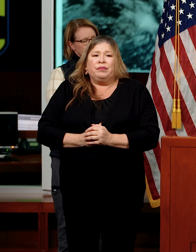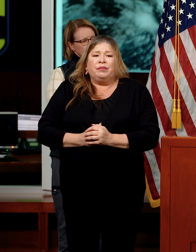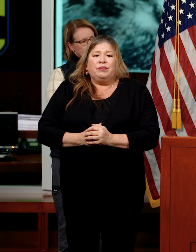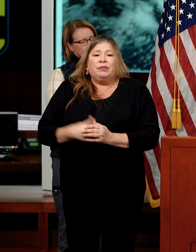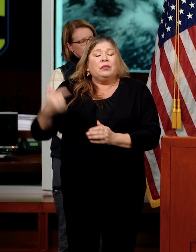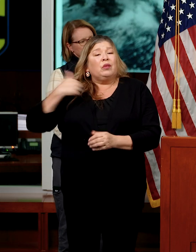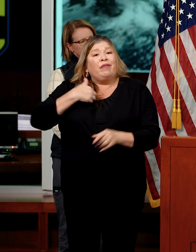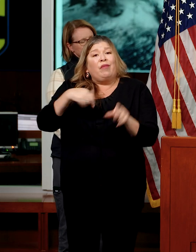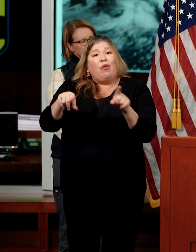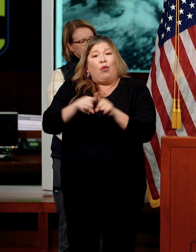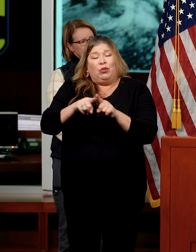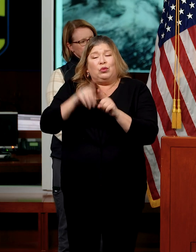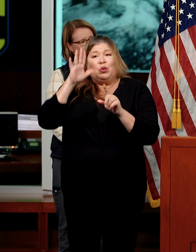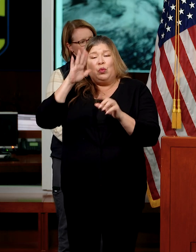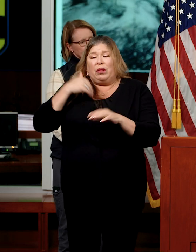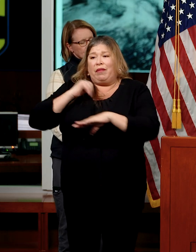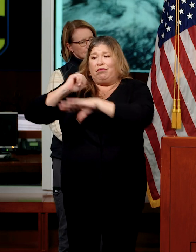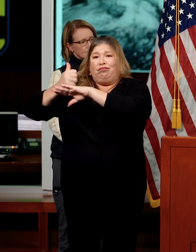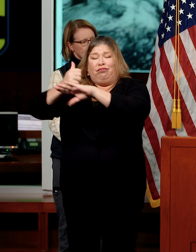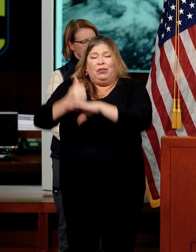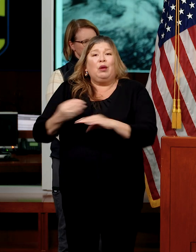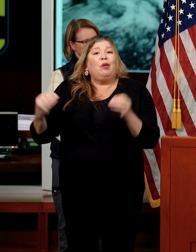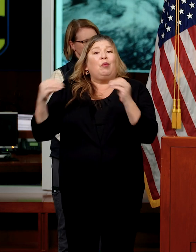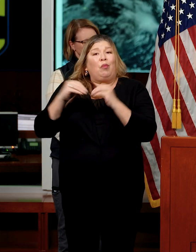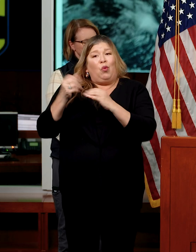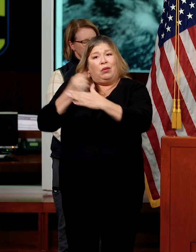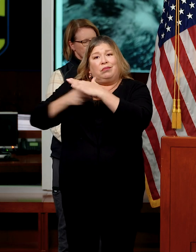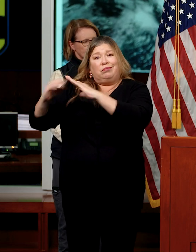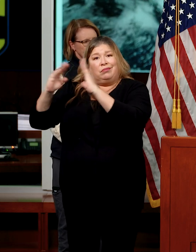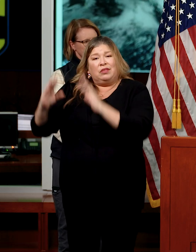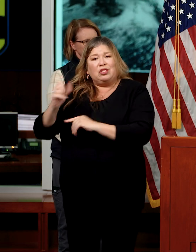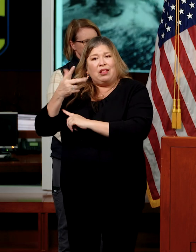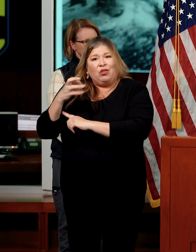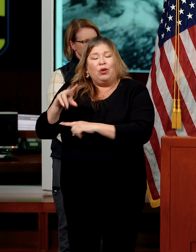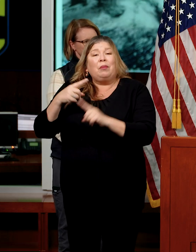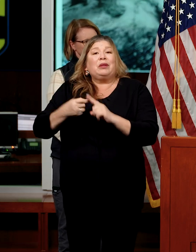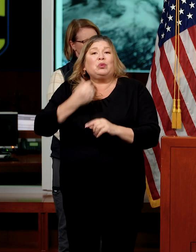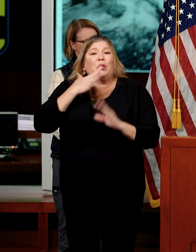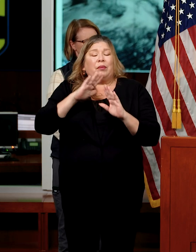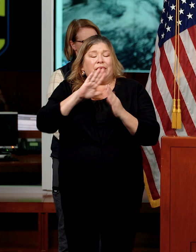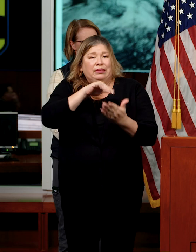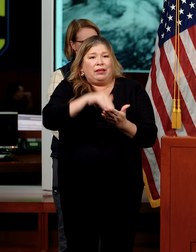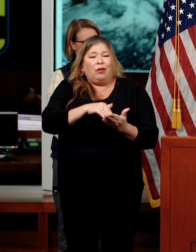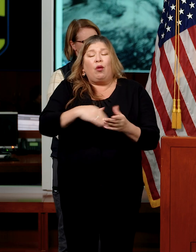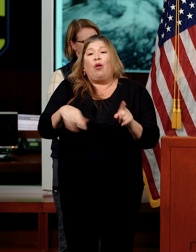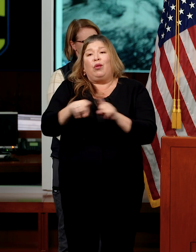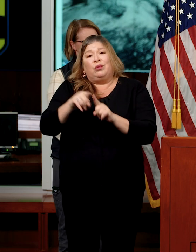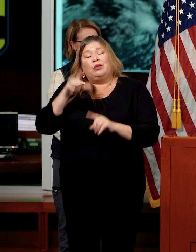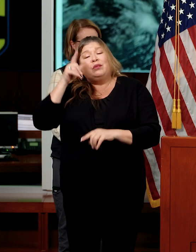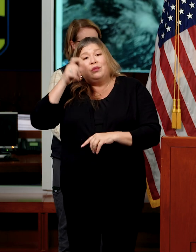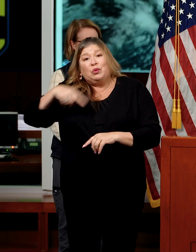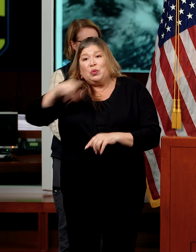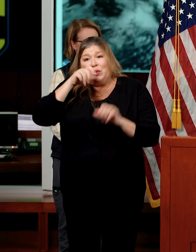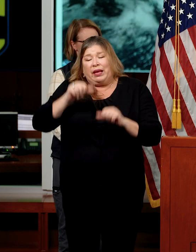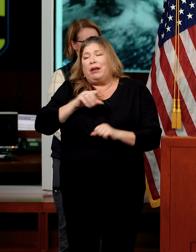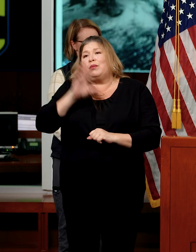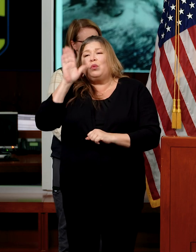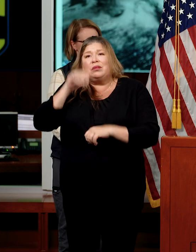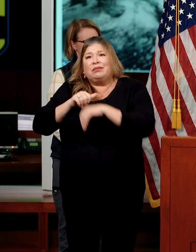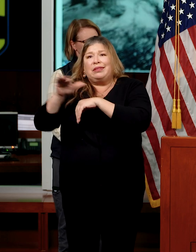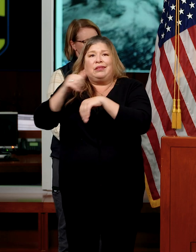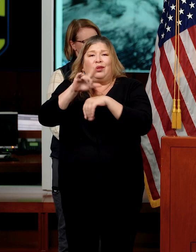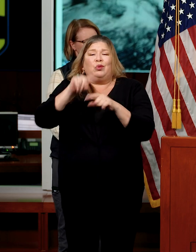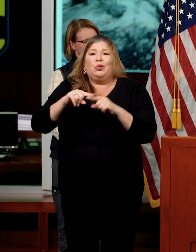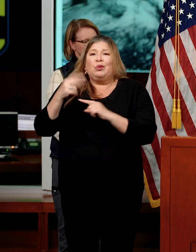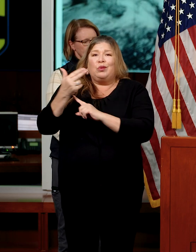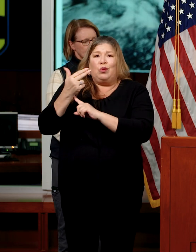expansion of shelters and warming centers to support populations, as well as hoteling and motelling for those who are able. The task force